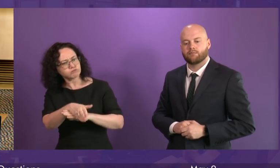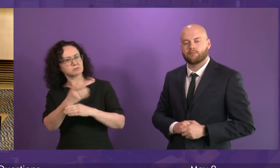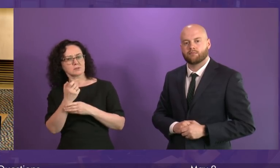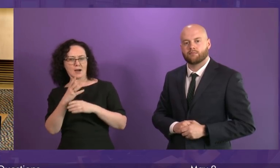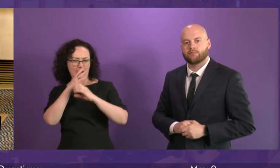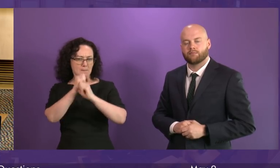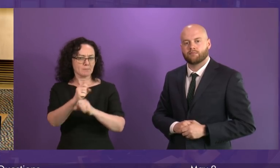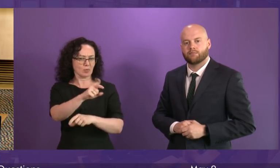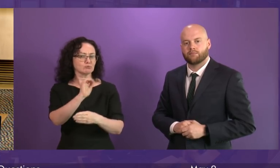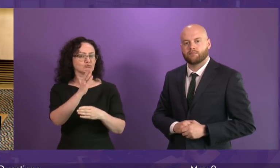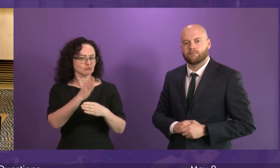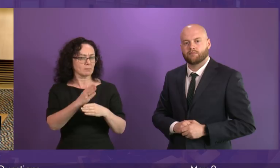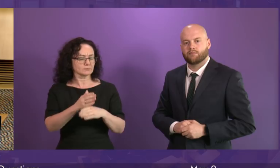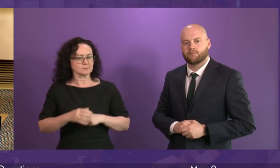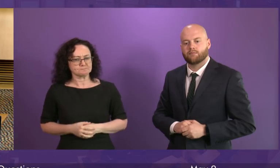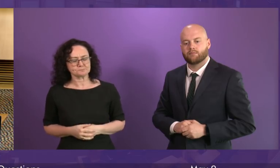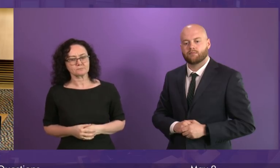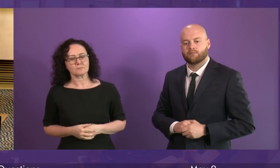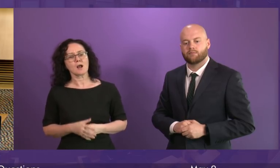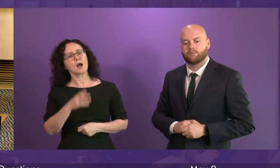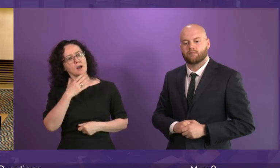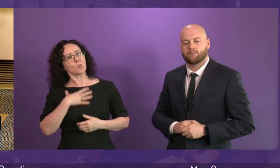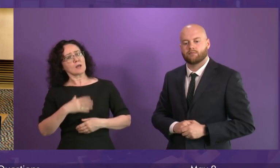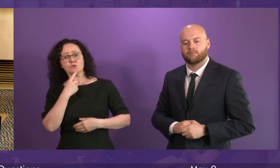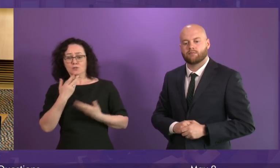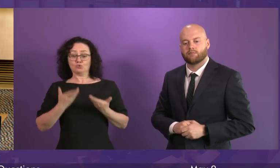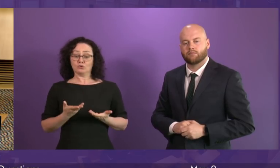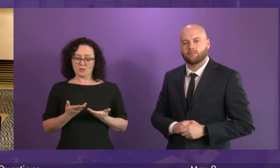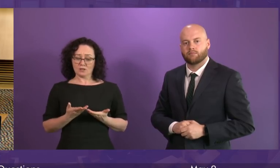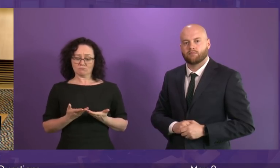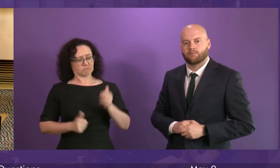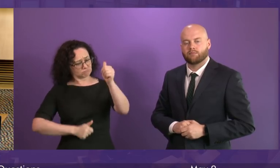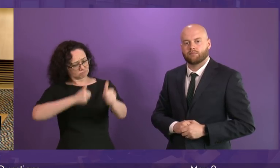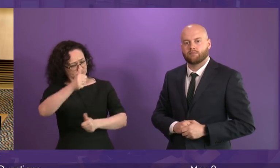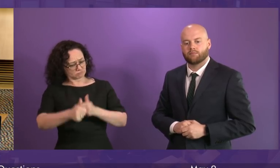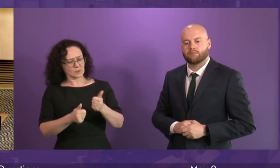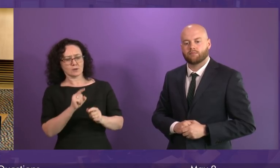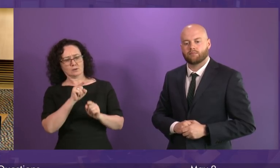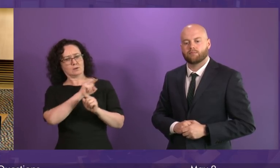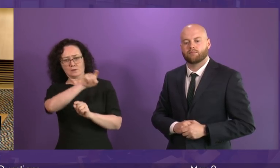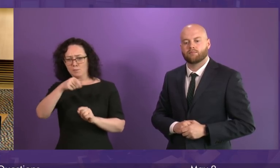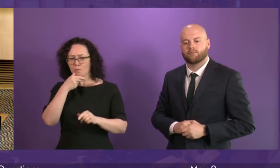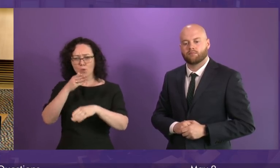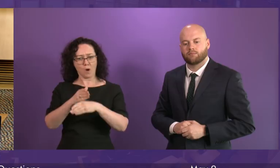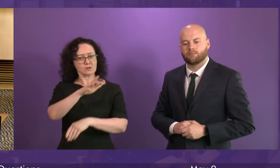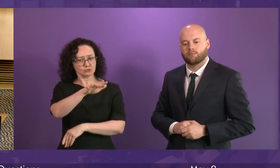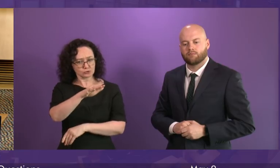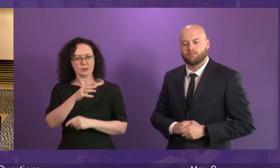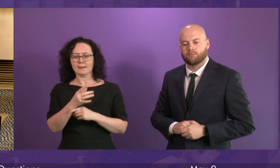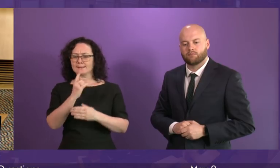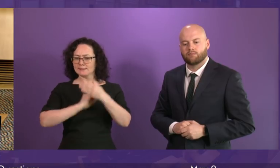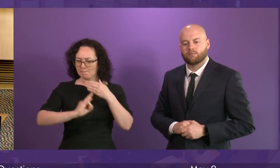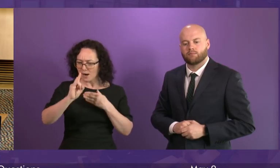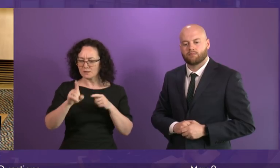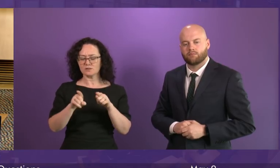base. I take this opportunity today to pay tribute to the dedication, the commitment and the professionalism, not just of submariners